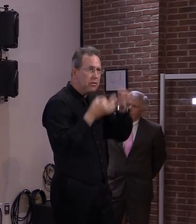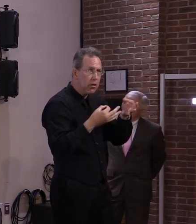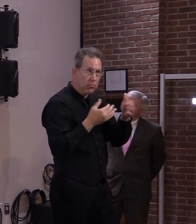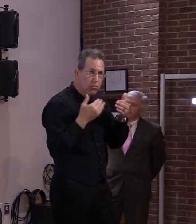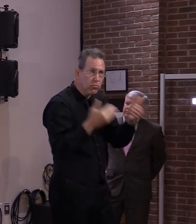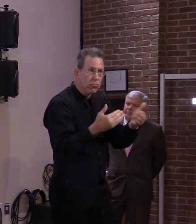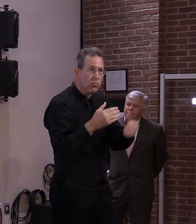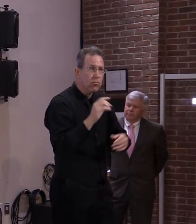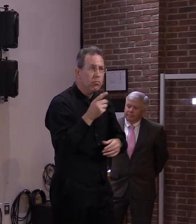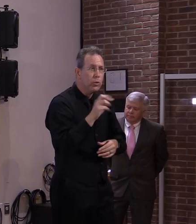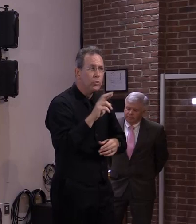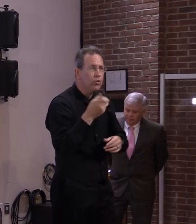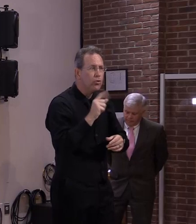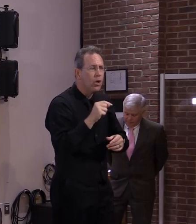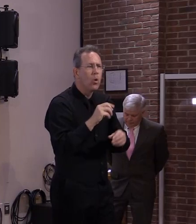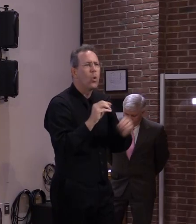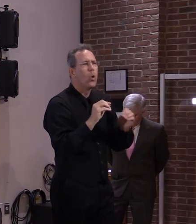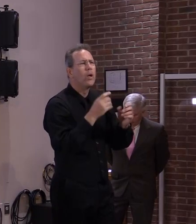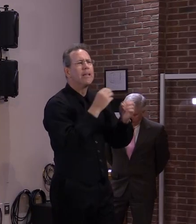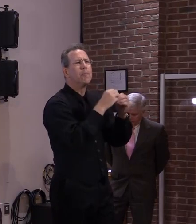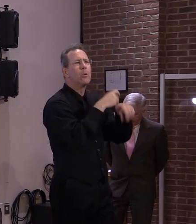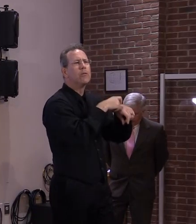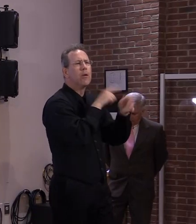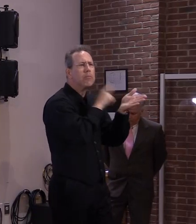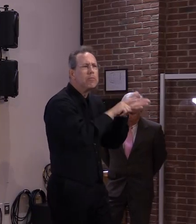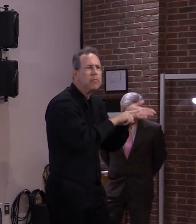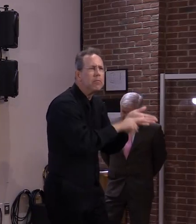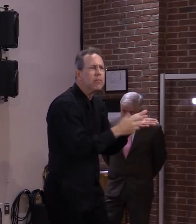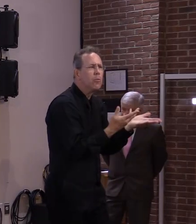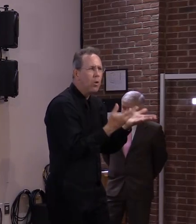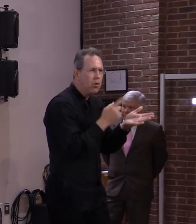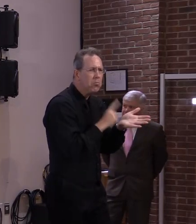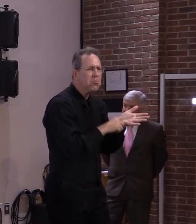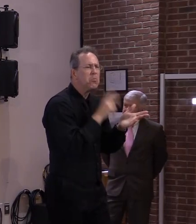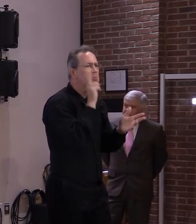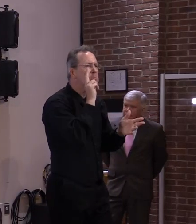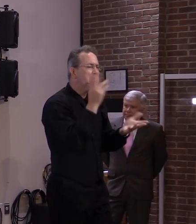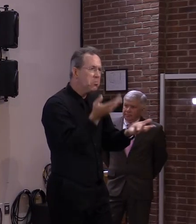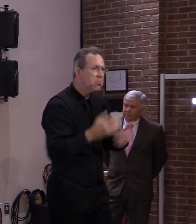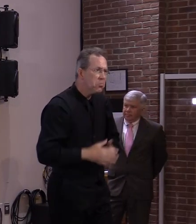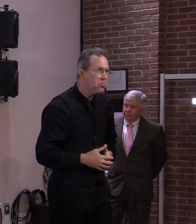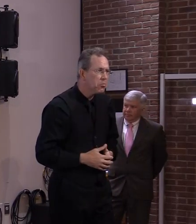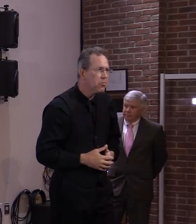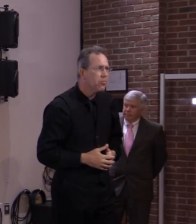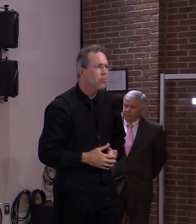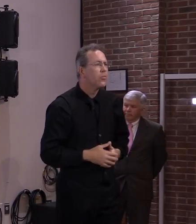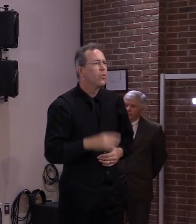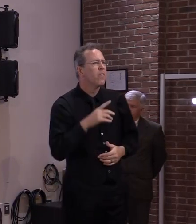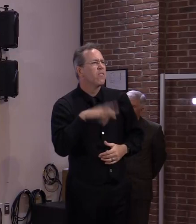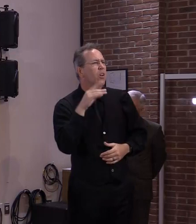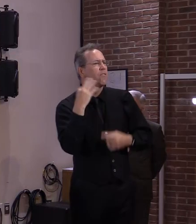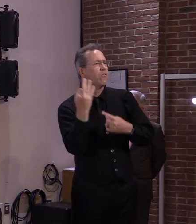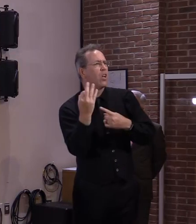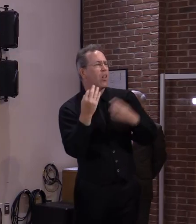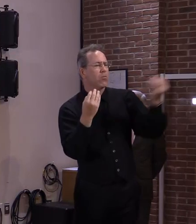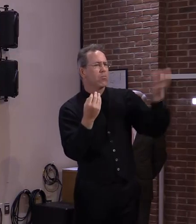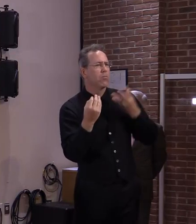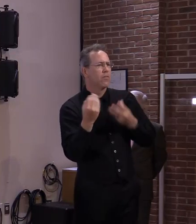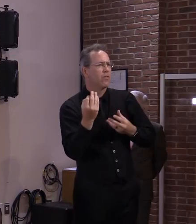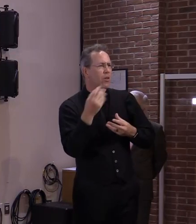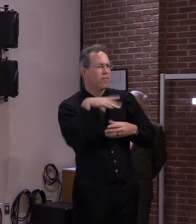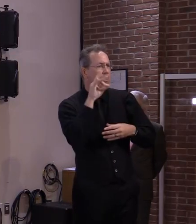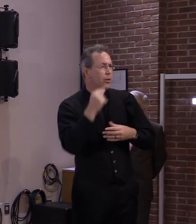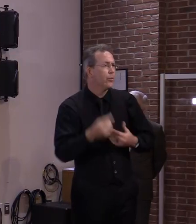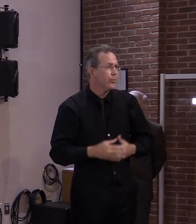what areas they're going to concentrate on. So there is going to be a meeting on Friday. That's it. ACIP.